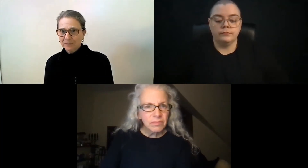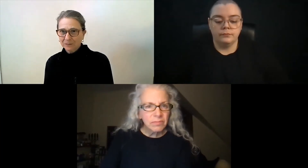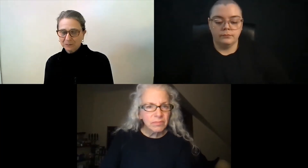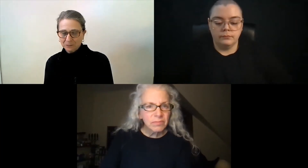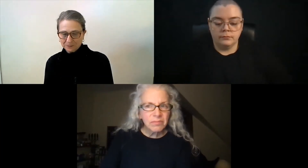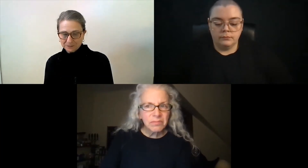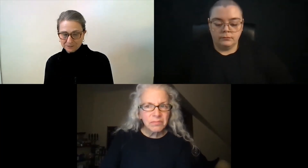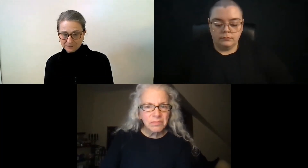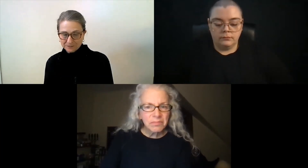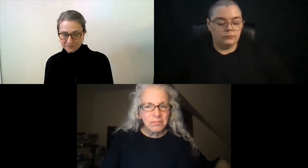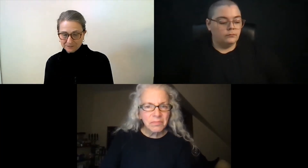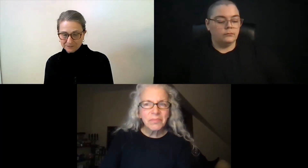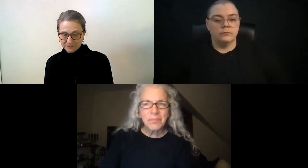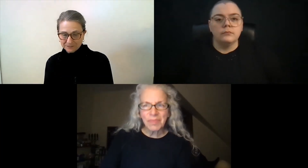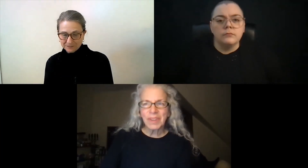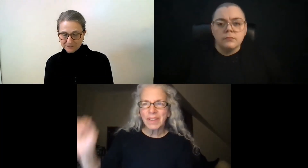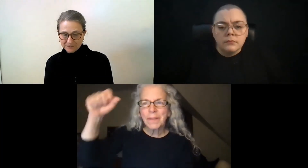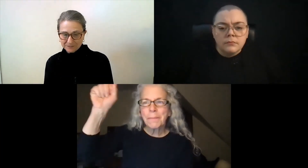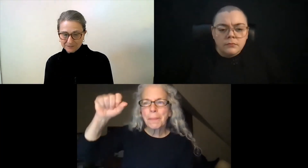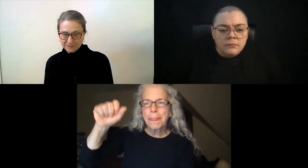I have a question.